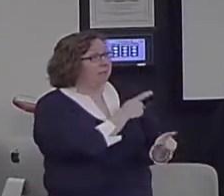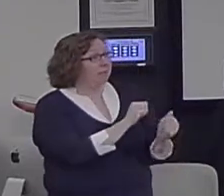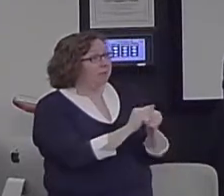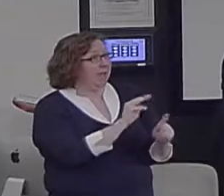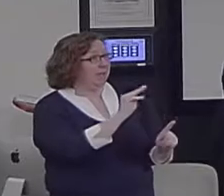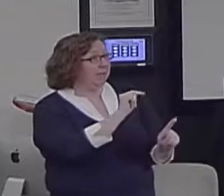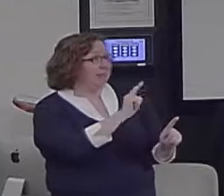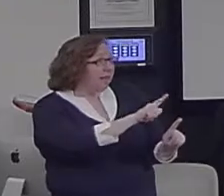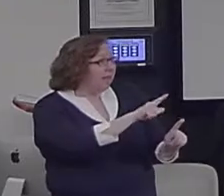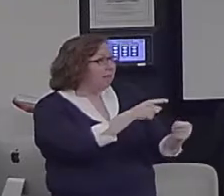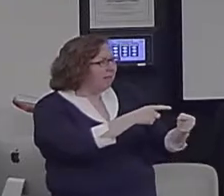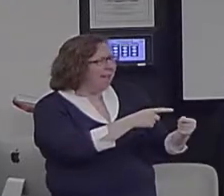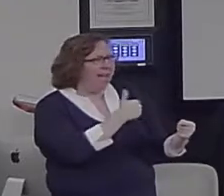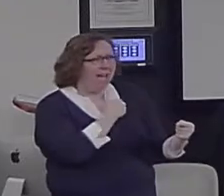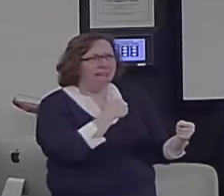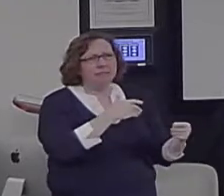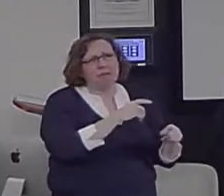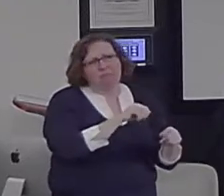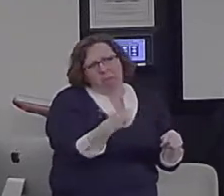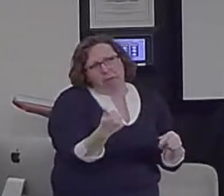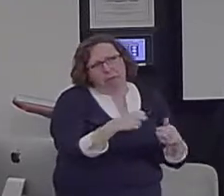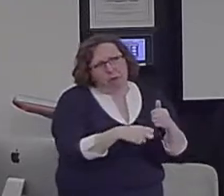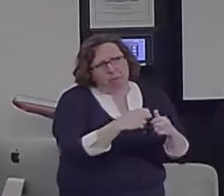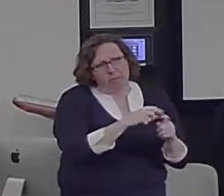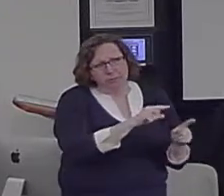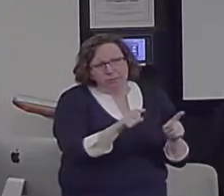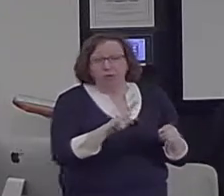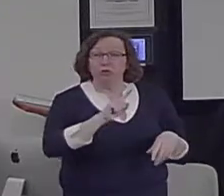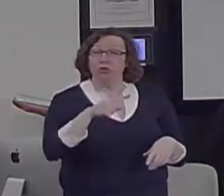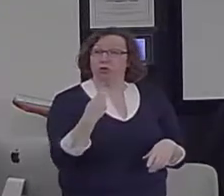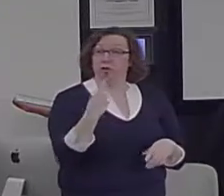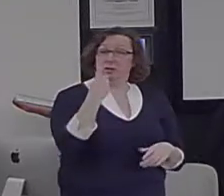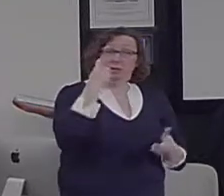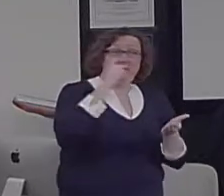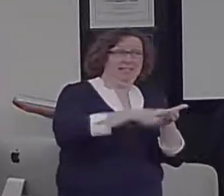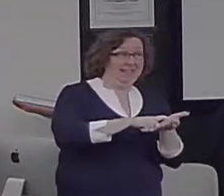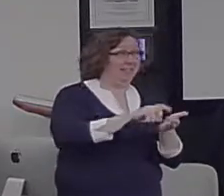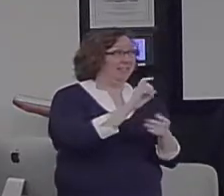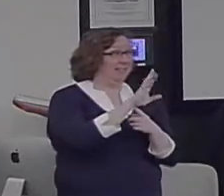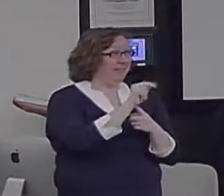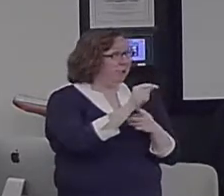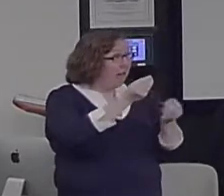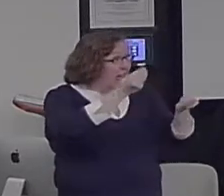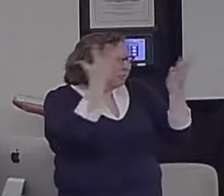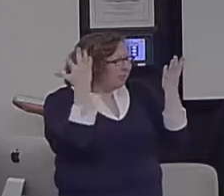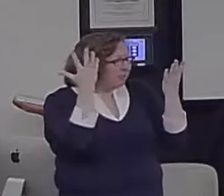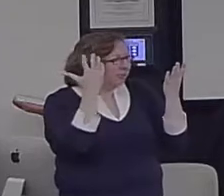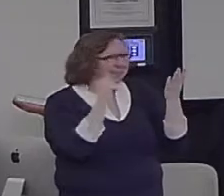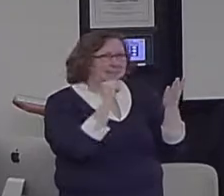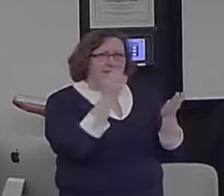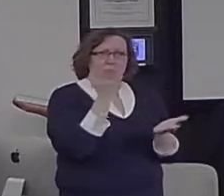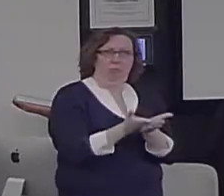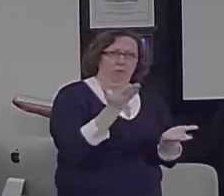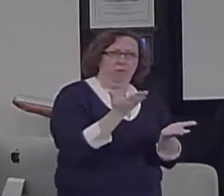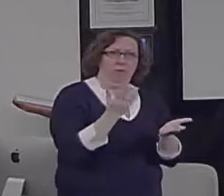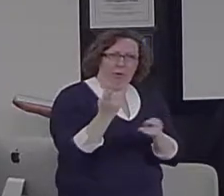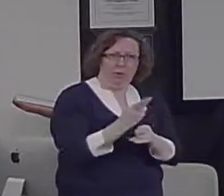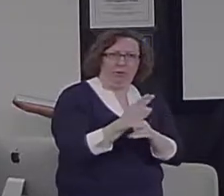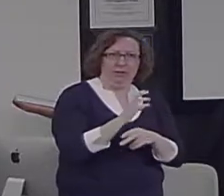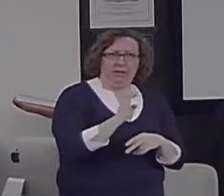problems. Just seeing default network activation doesn't tell you that it's necessarily episodic memory, and this evidence was